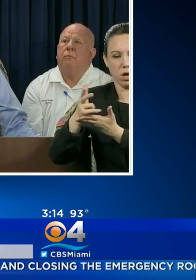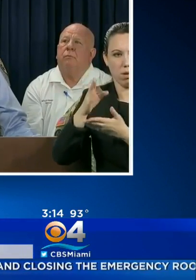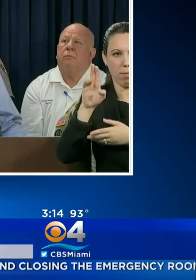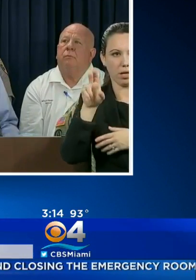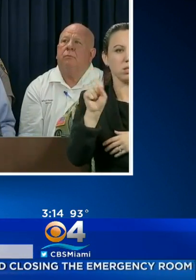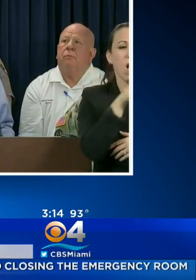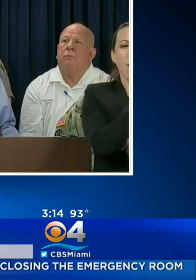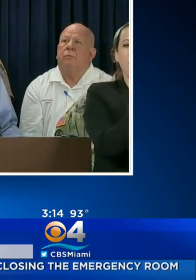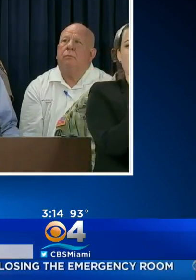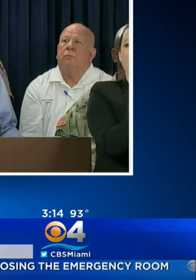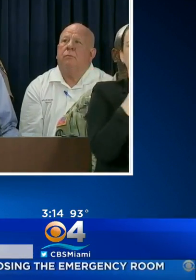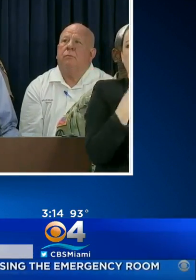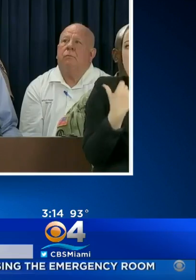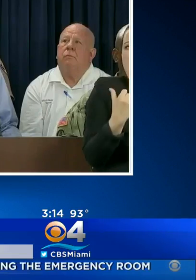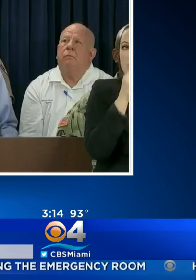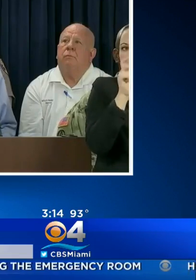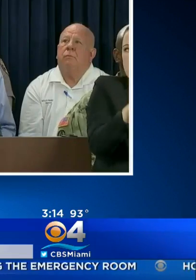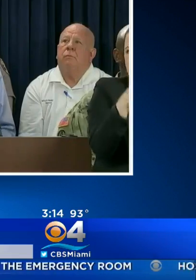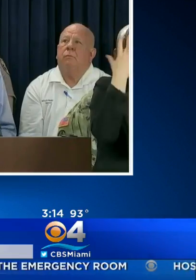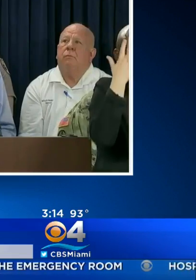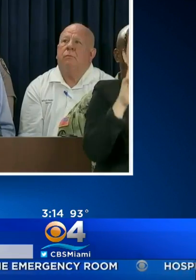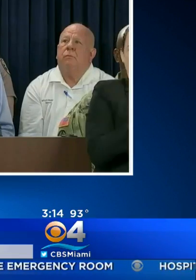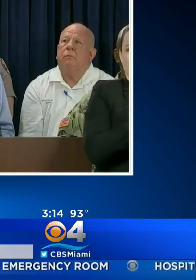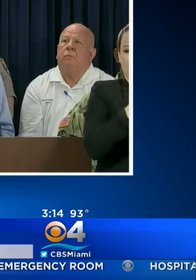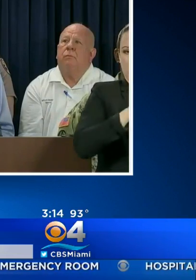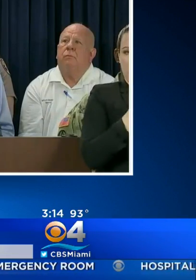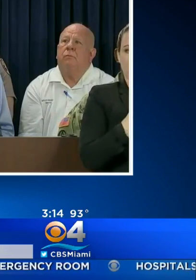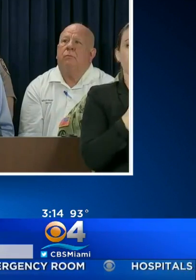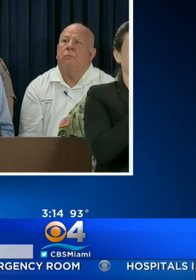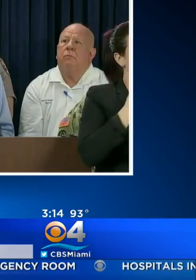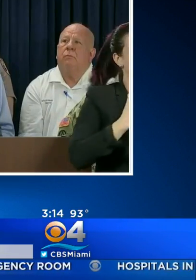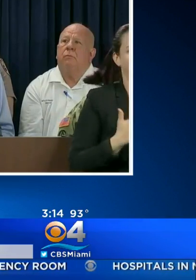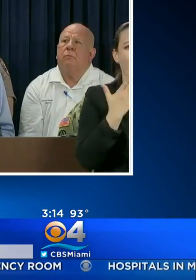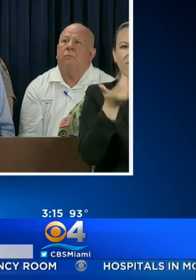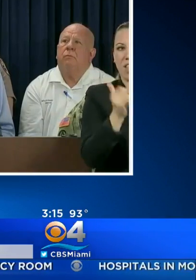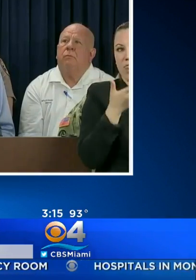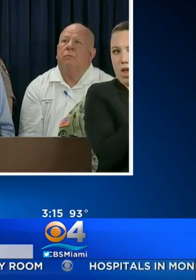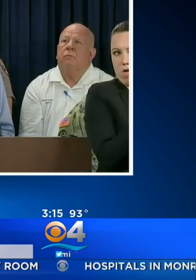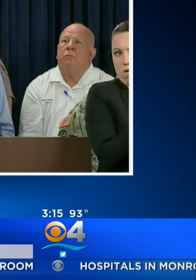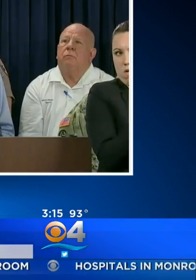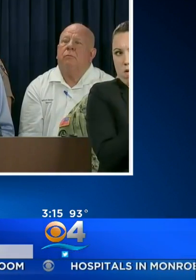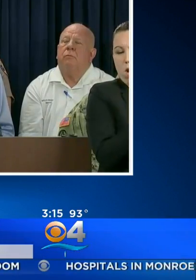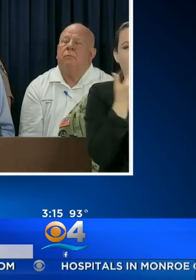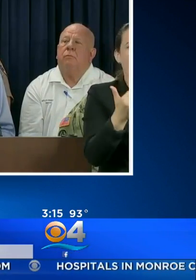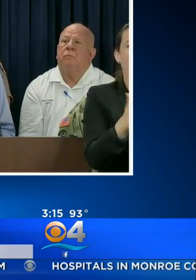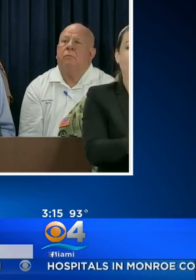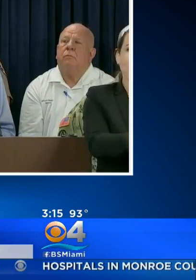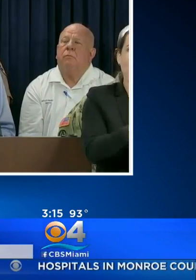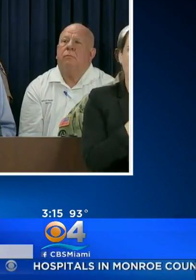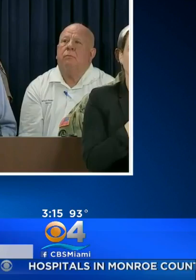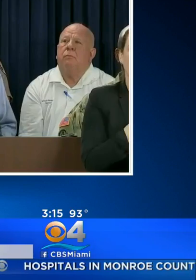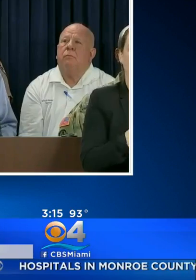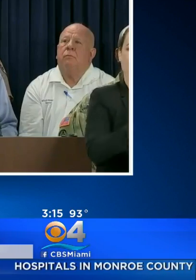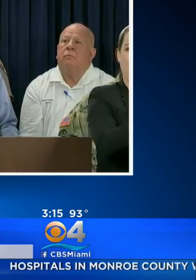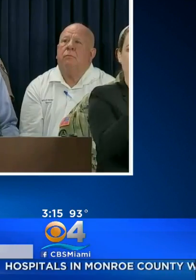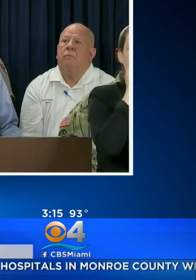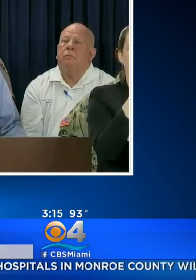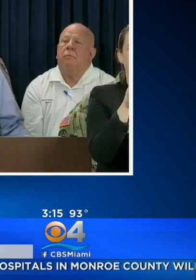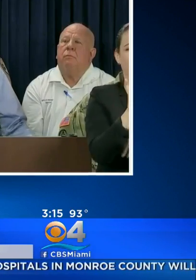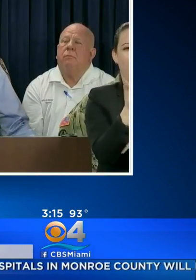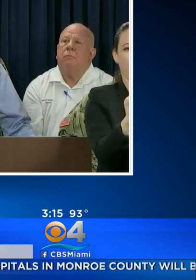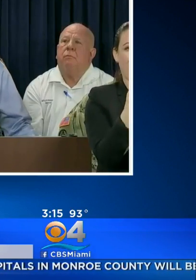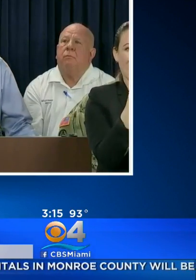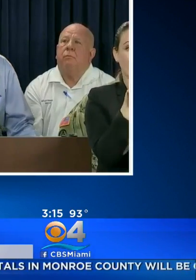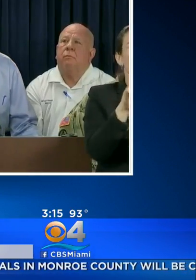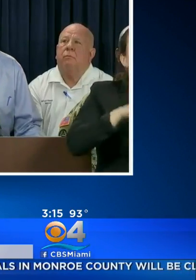BUSES RIGHT NOW BECAUSE THEY ARE USING CITY BUSES BUT MY OFFER STILL STANDS. RIGHT NOW THERE ARE MANDATORY EVACUATION ORDERS IN EFFECT FOR THE FLORIDA KEYS.